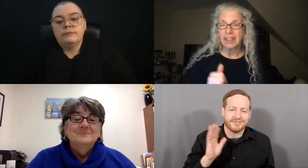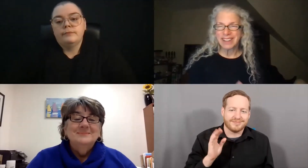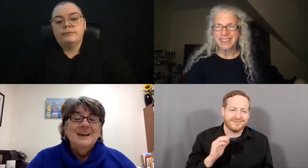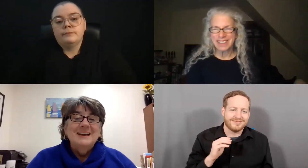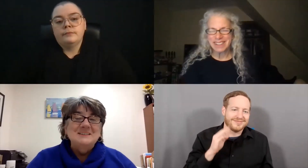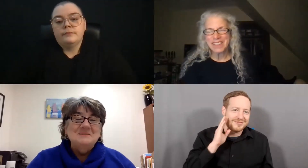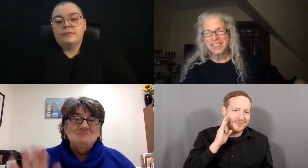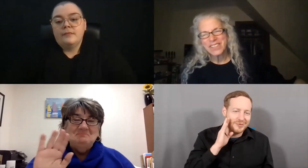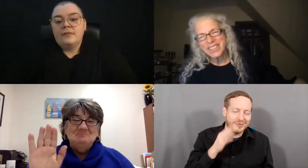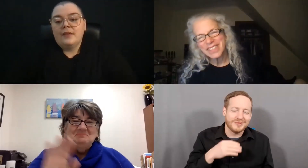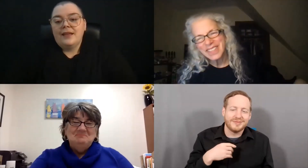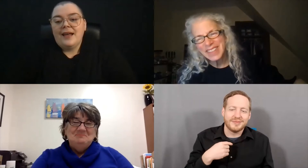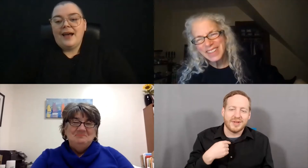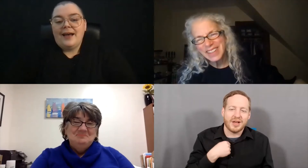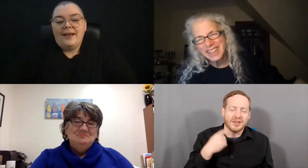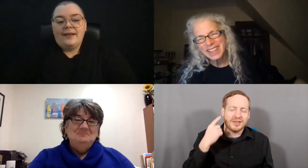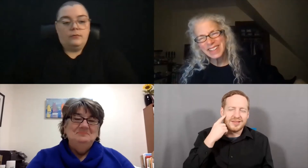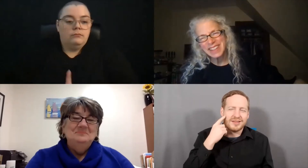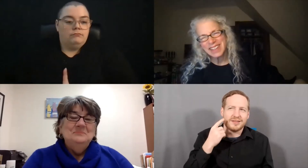Hi, Tim.